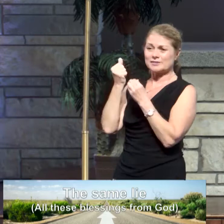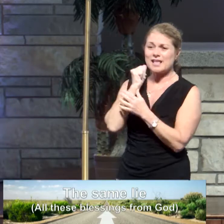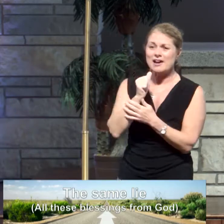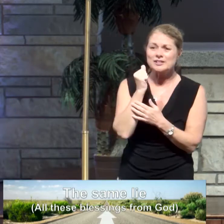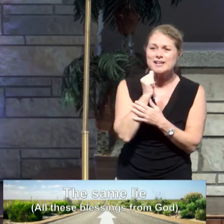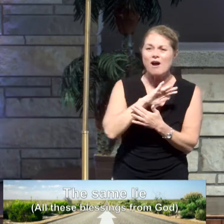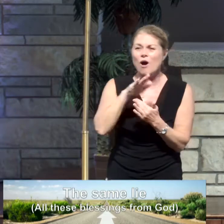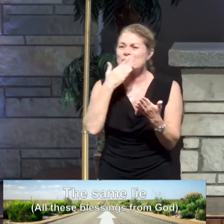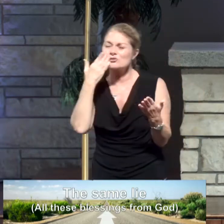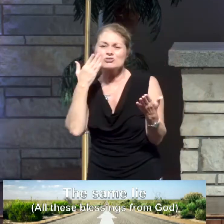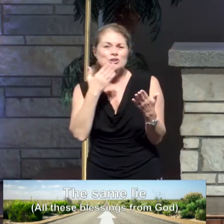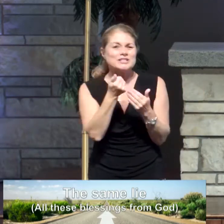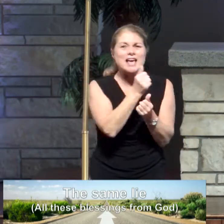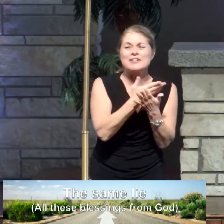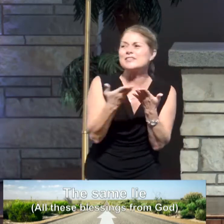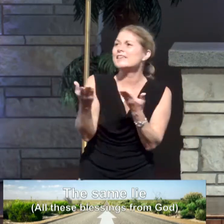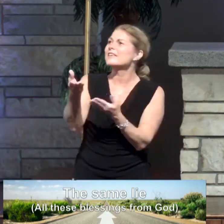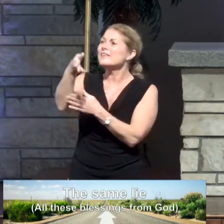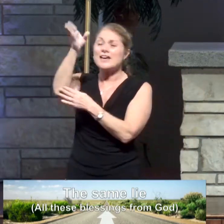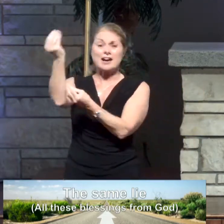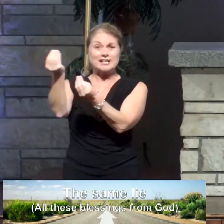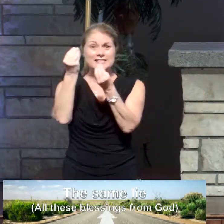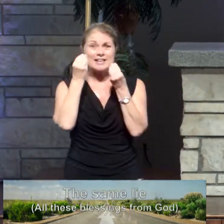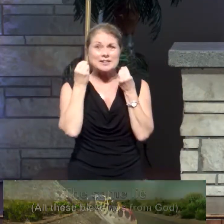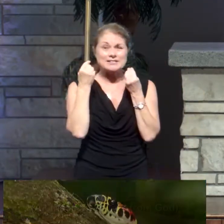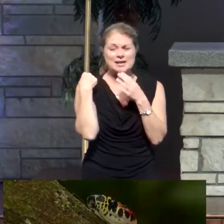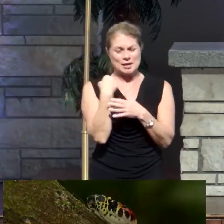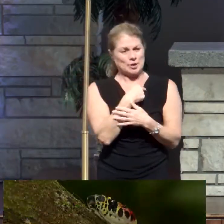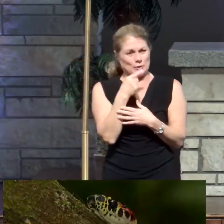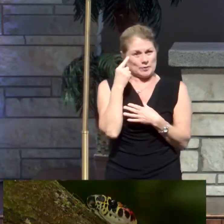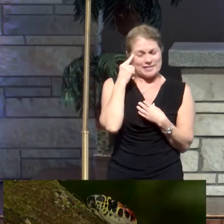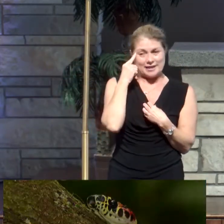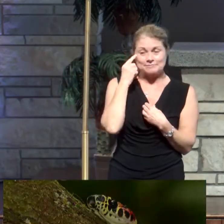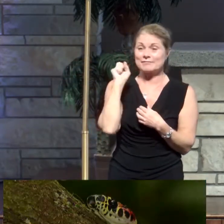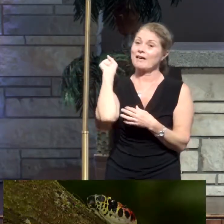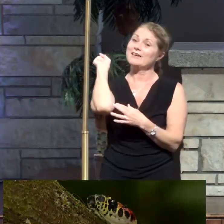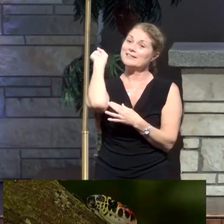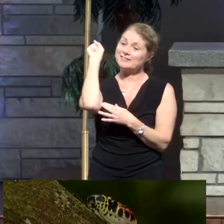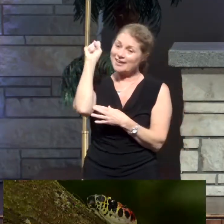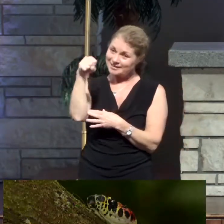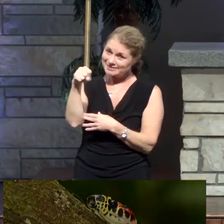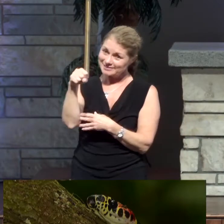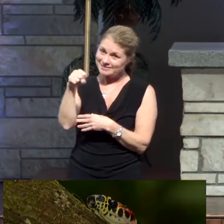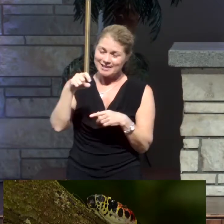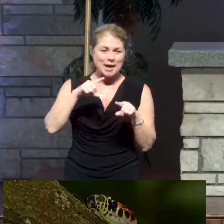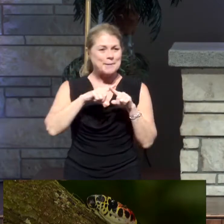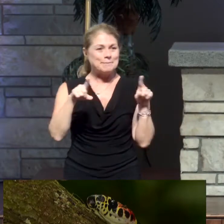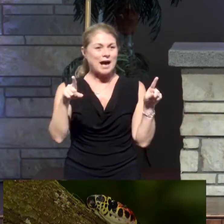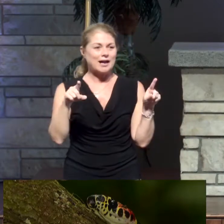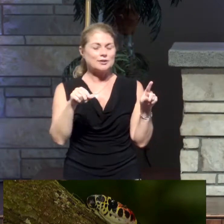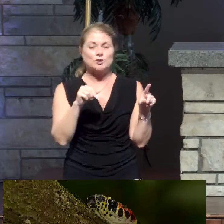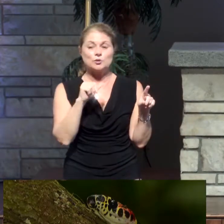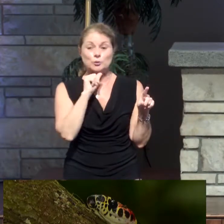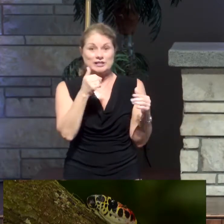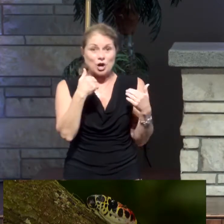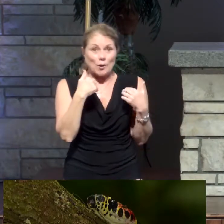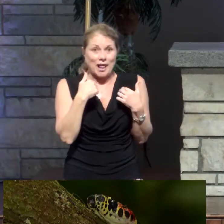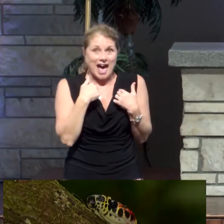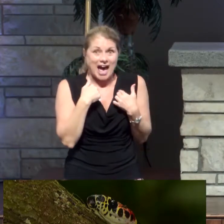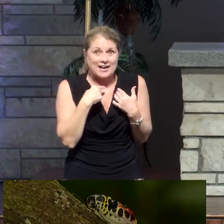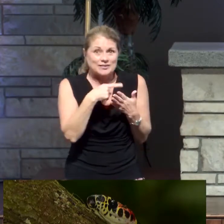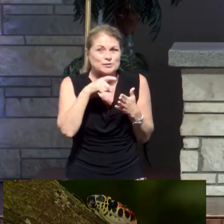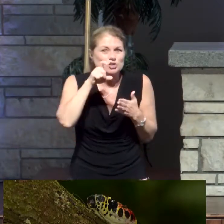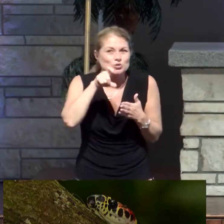at all the goodness and everything that God has given us. And we think to ourselves, yes, but what you don't have is what you